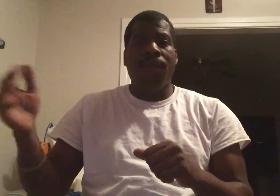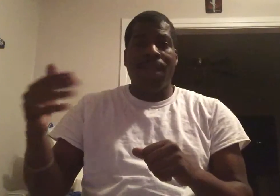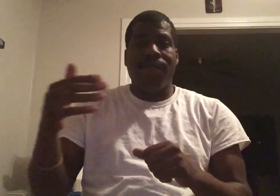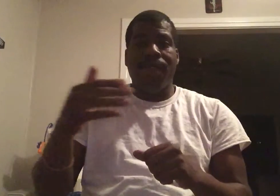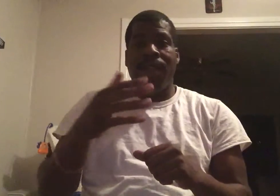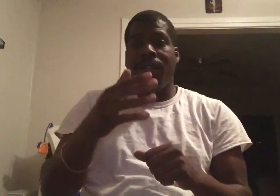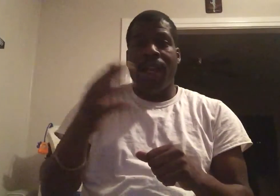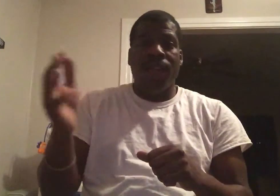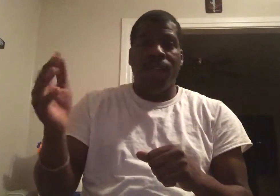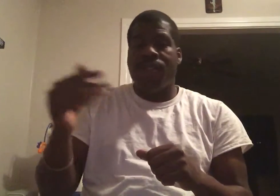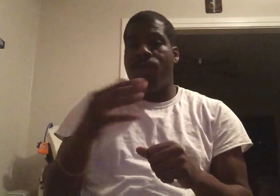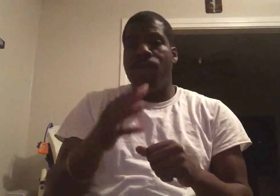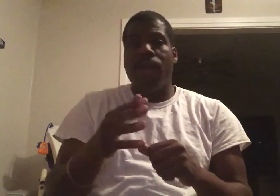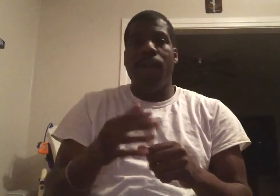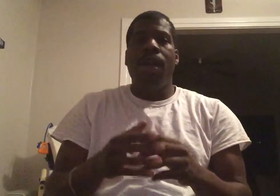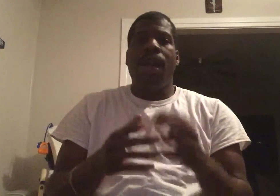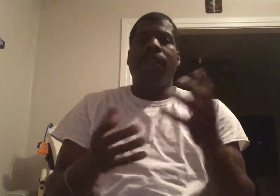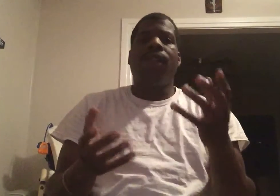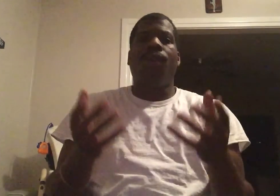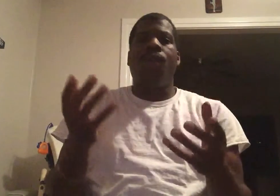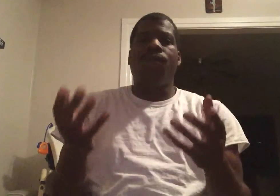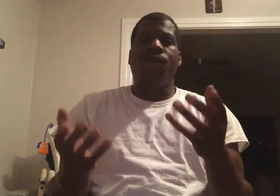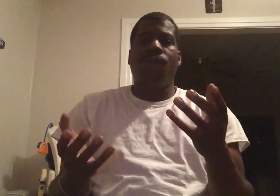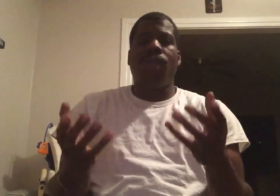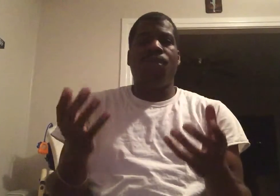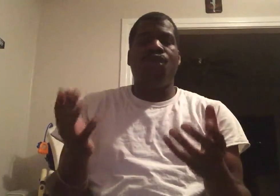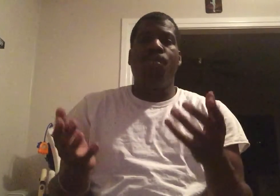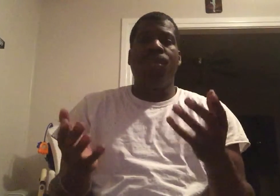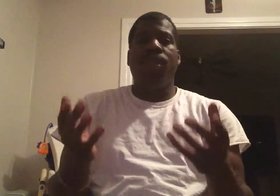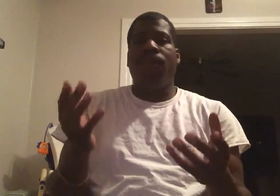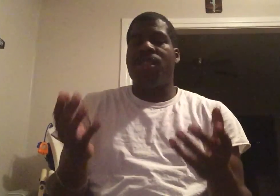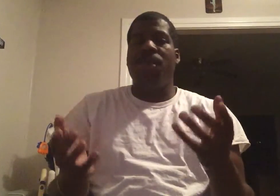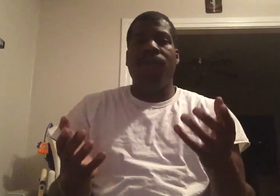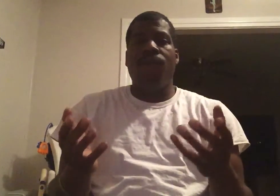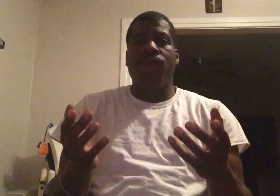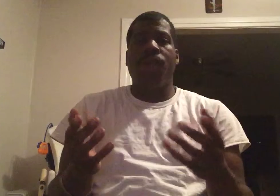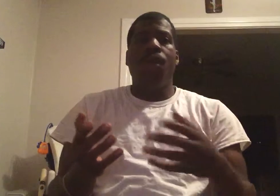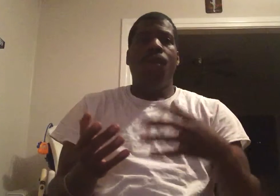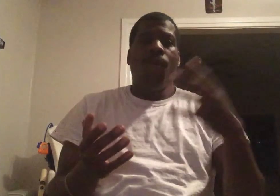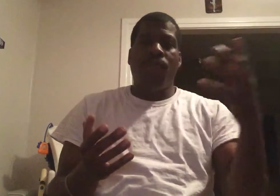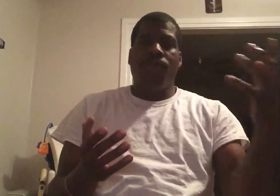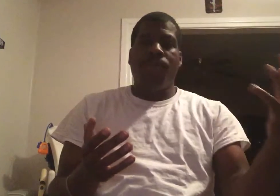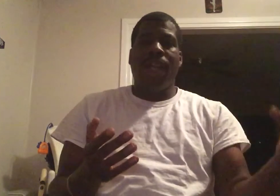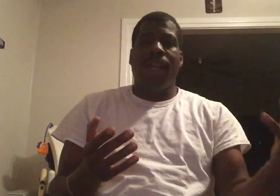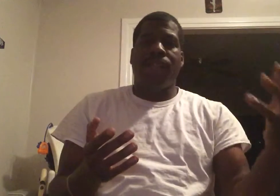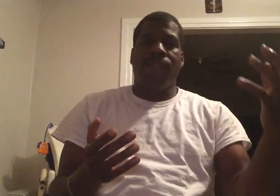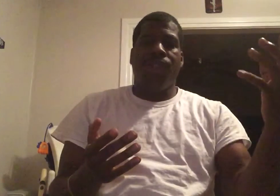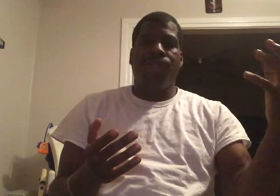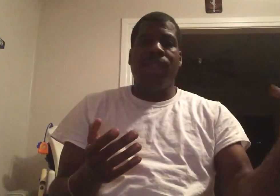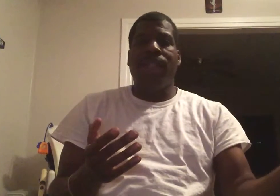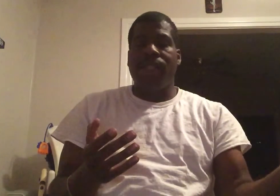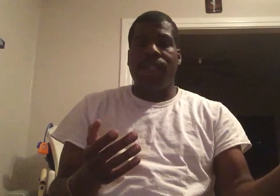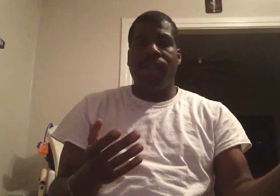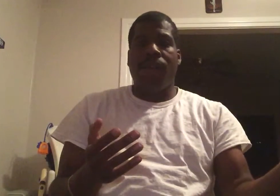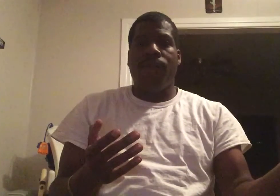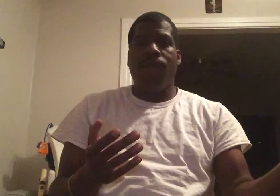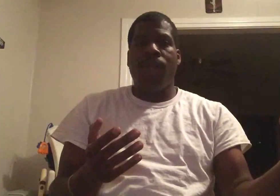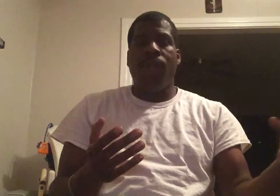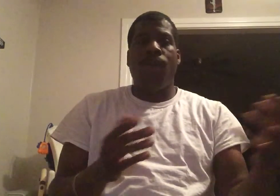that's in the area somewhere I think they're all soaking up so much of the speed force one of them's actually draining itself You know